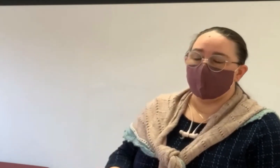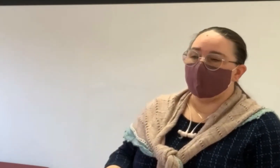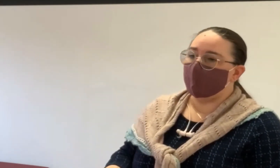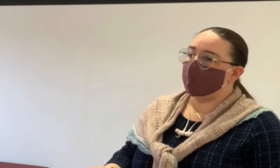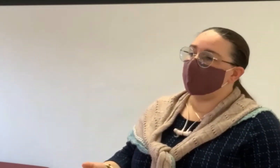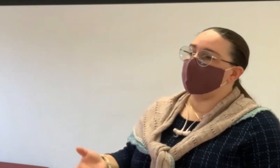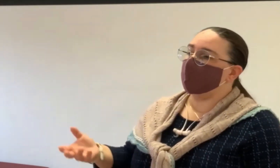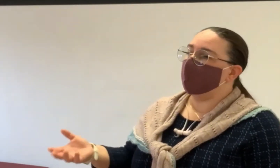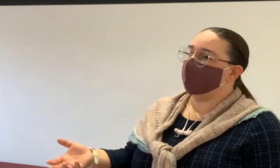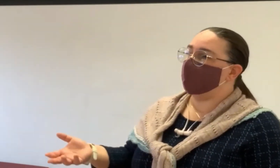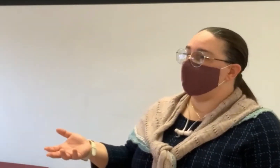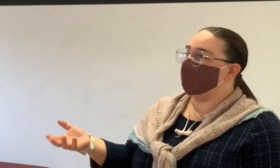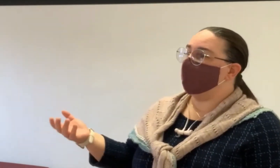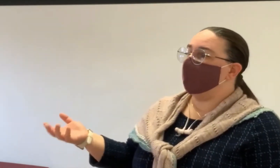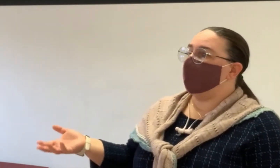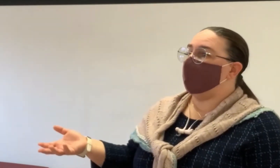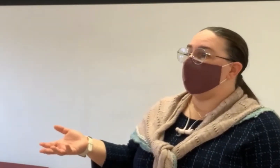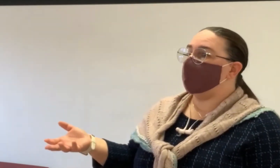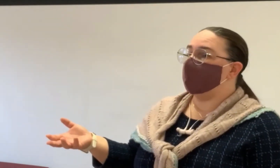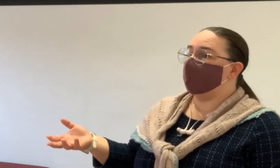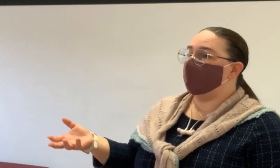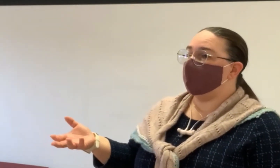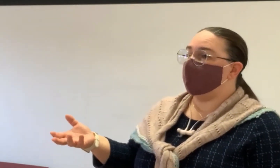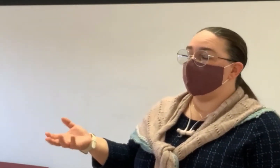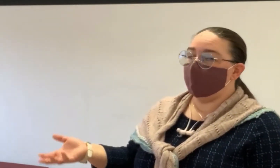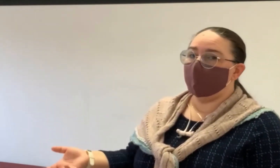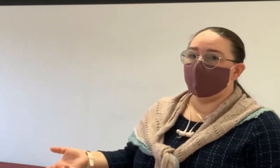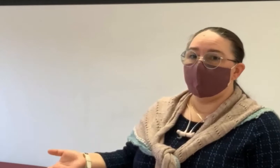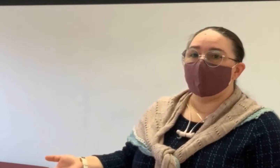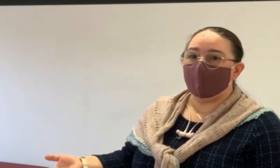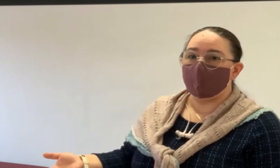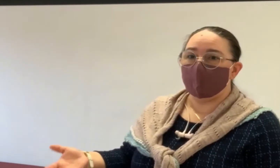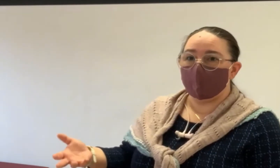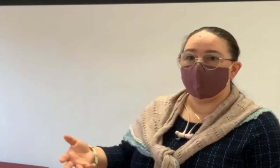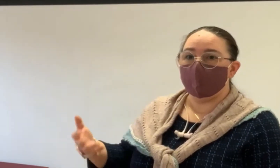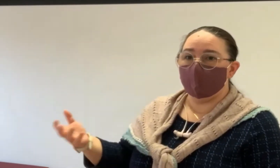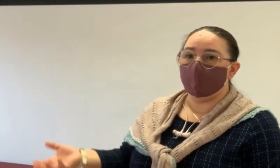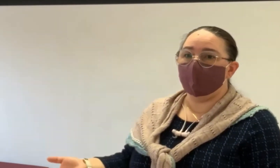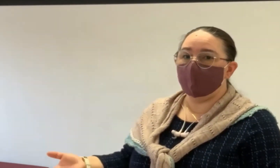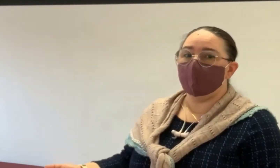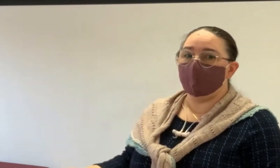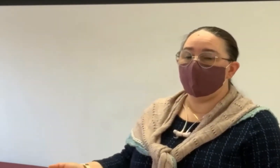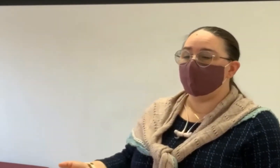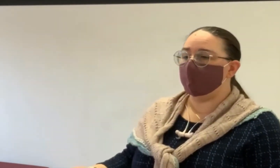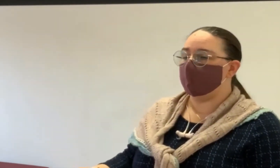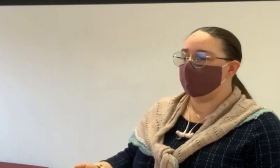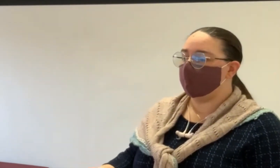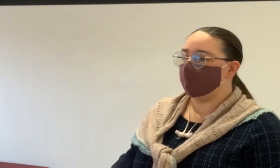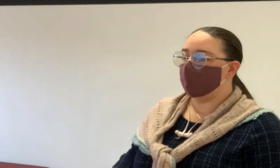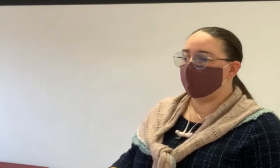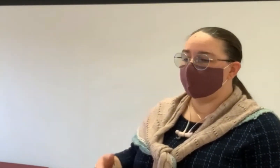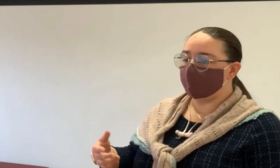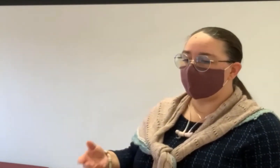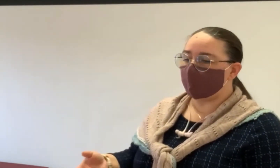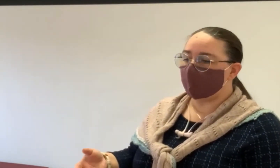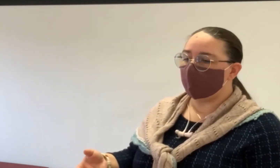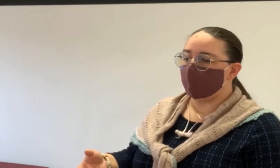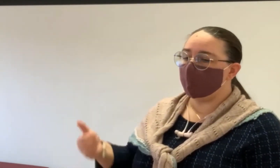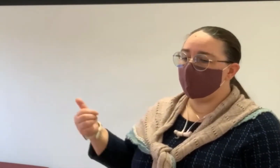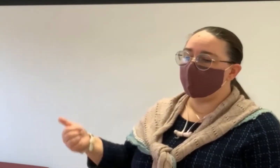situations they begin to find uncomfortable and they can feel kind of trapped because you don't, if you don't know your choices. So,